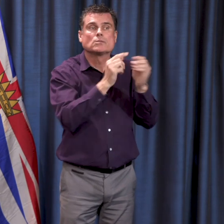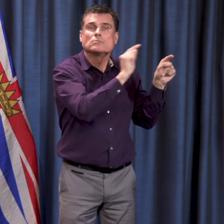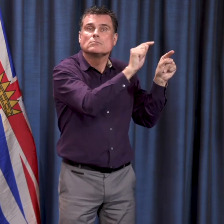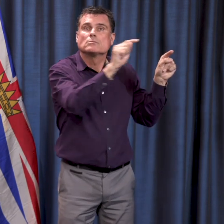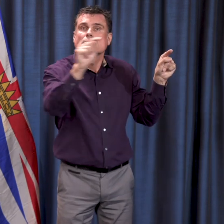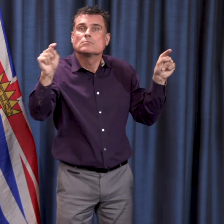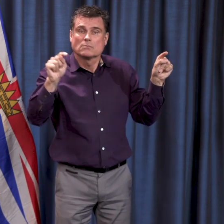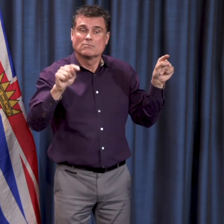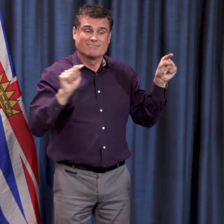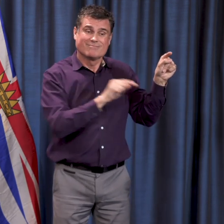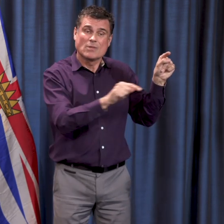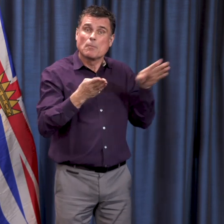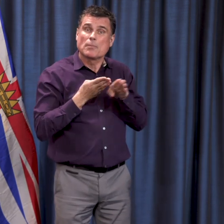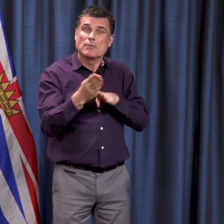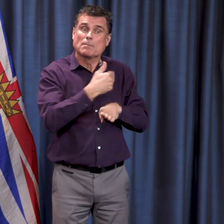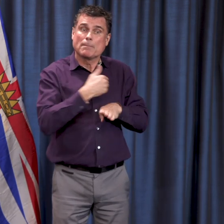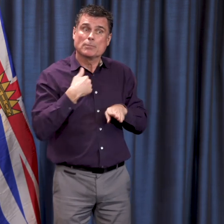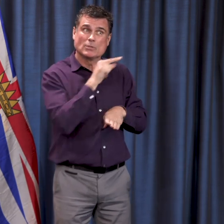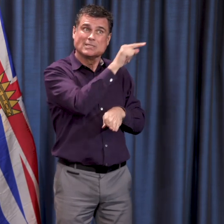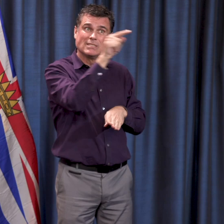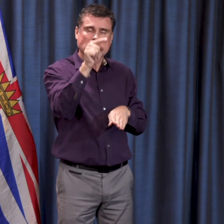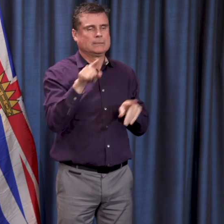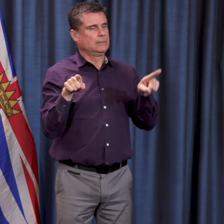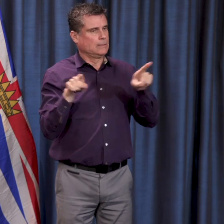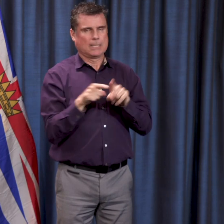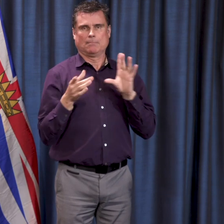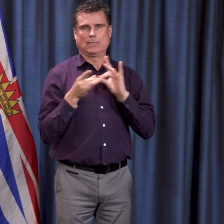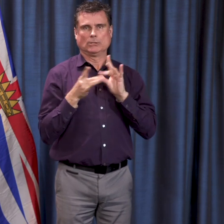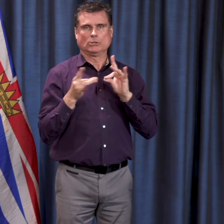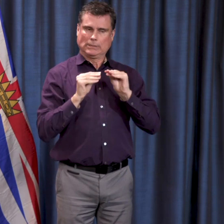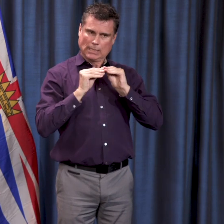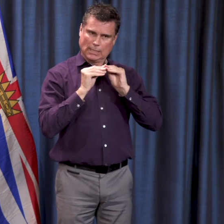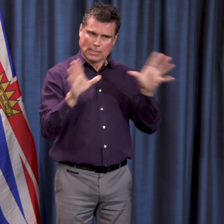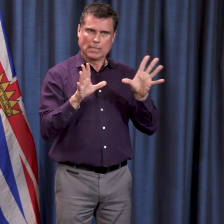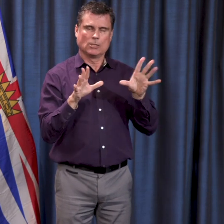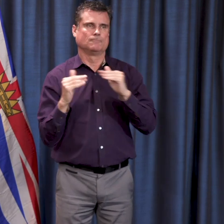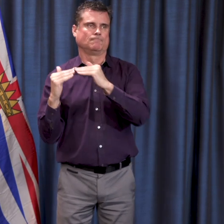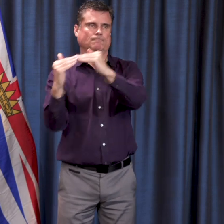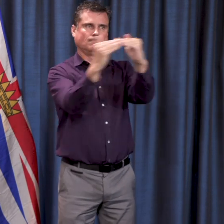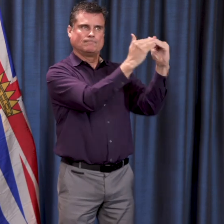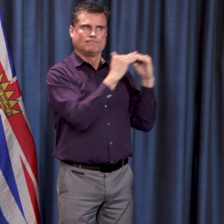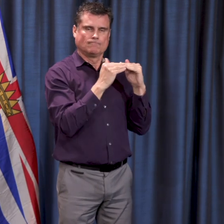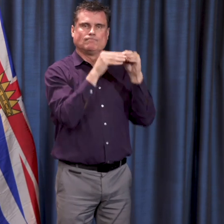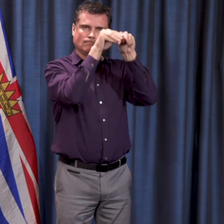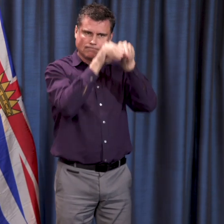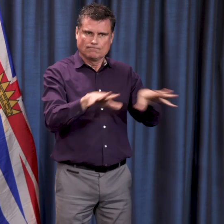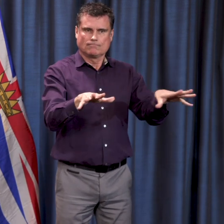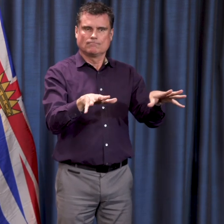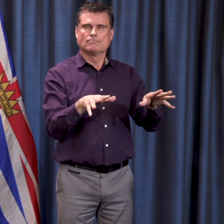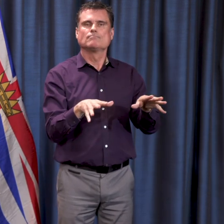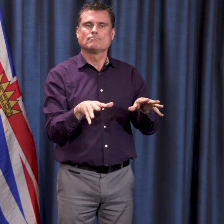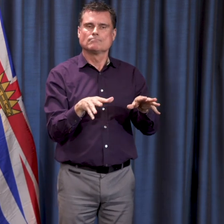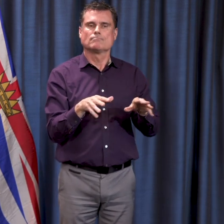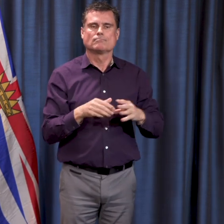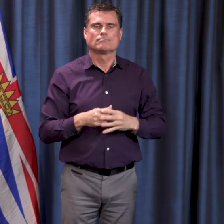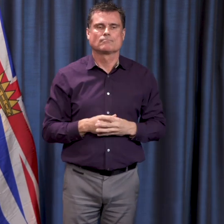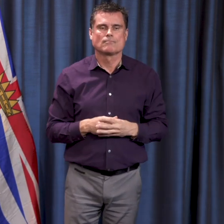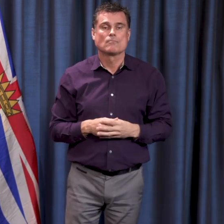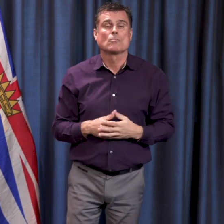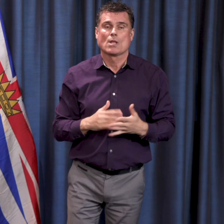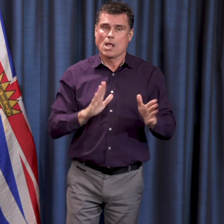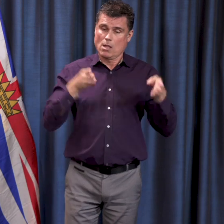I talked a little bit about our strategy and our strategy around testing. So we have a very